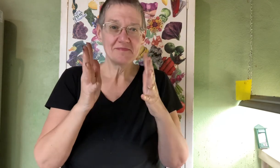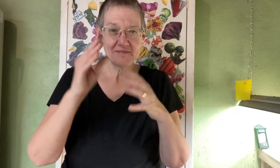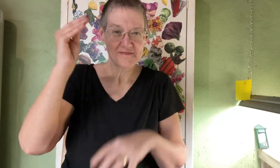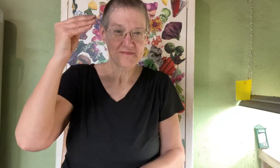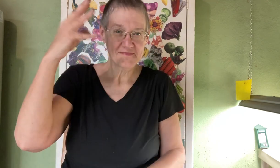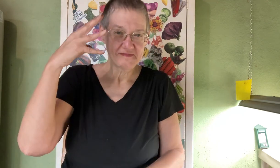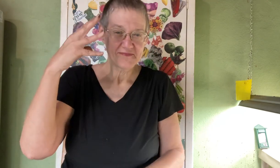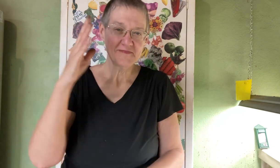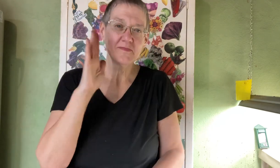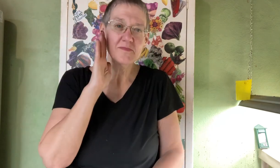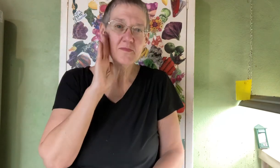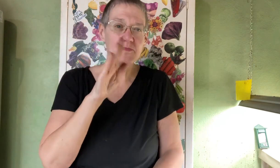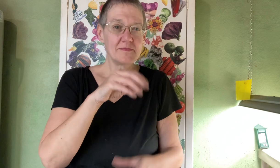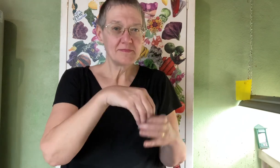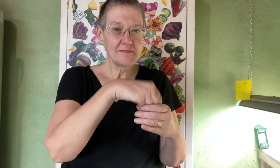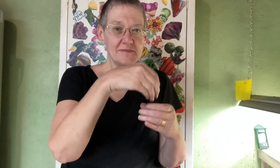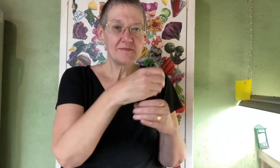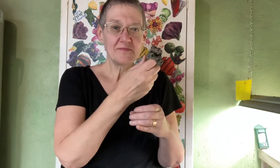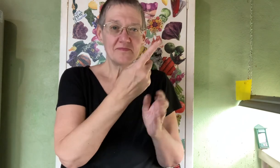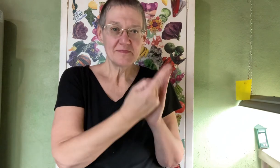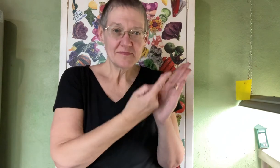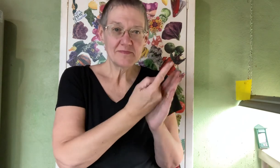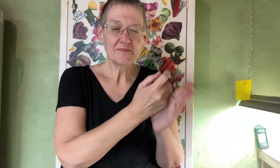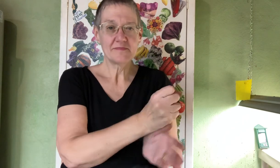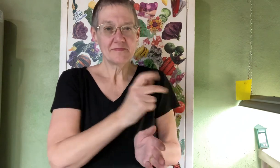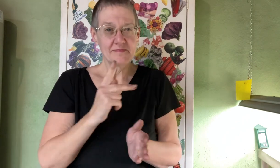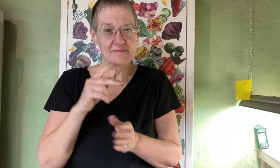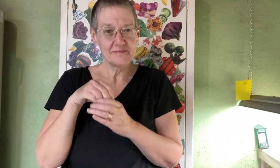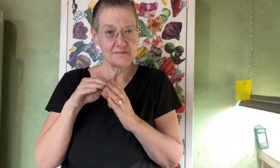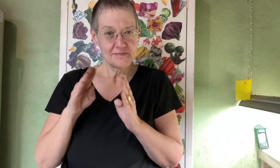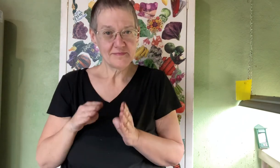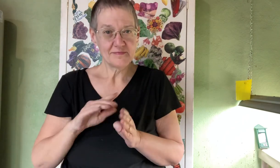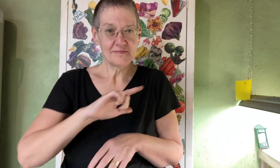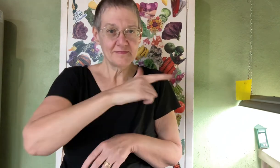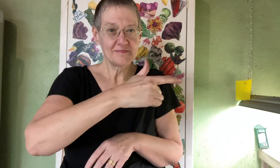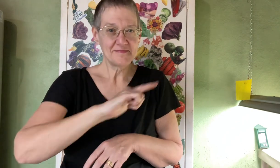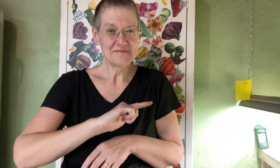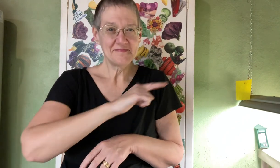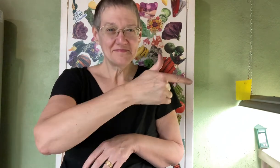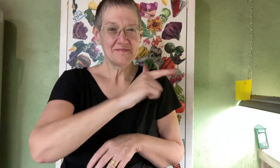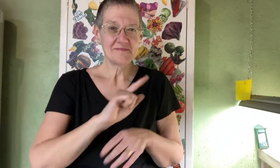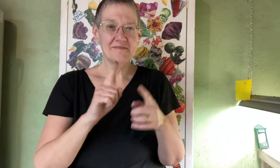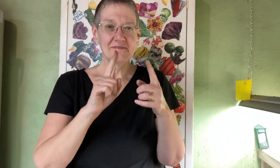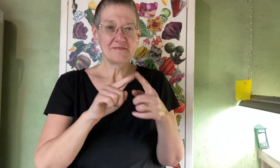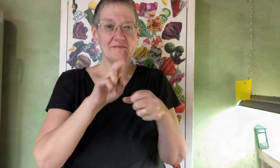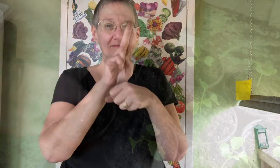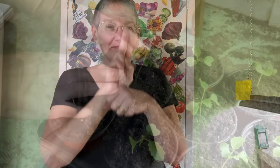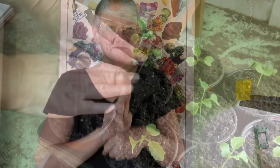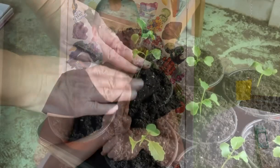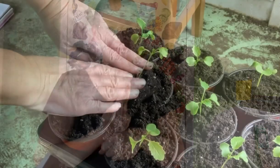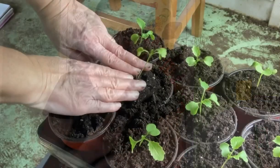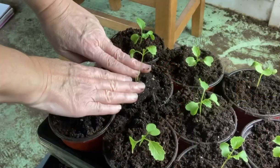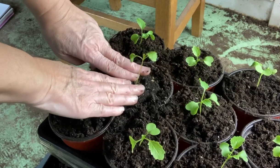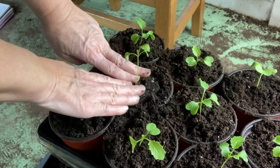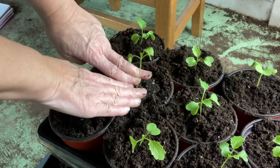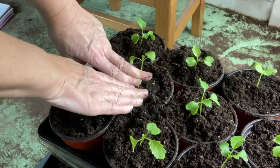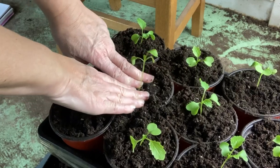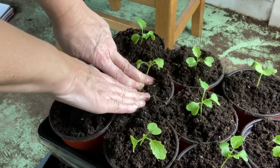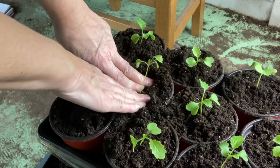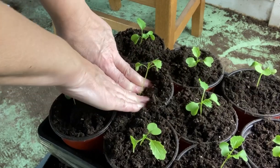so they can get used to the weather, the wind and the sun and the temperature. A few hours out, a few hours in, and we'll